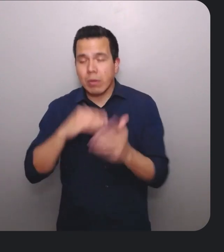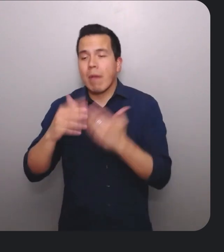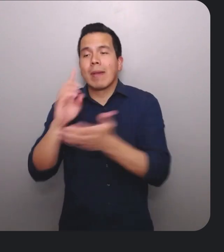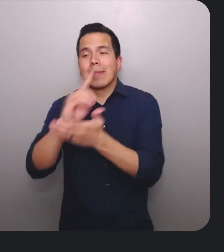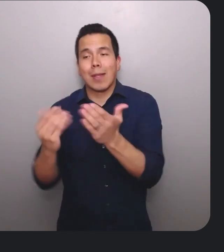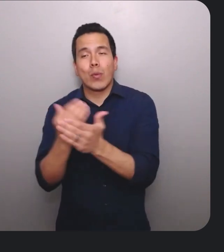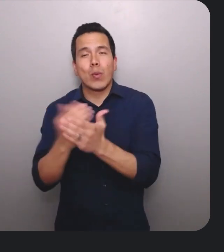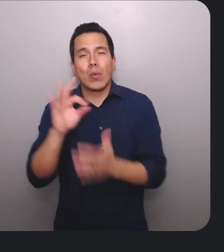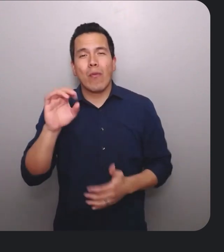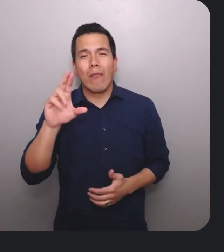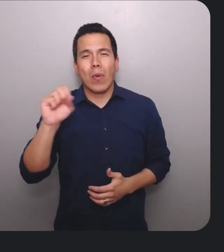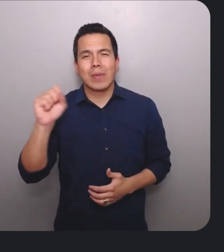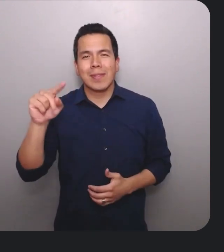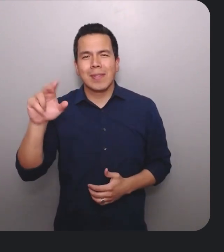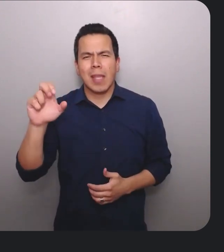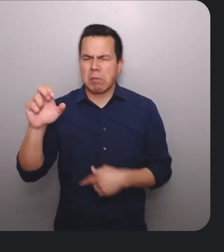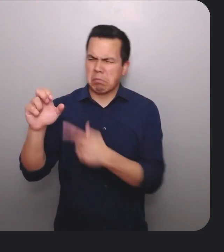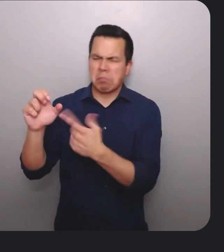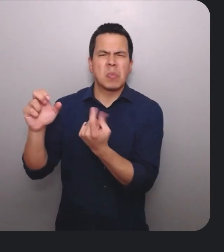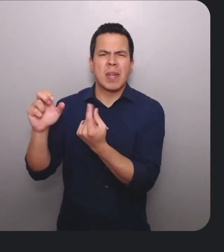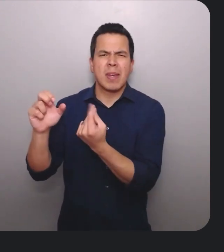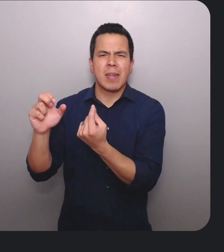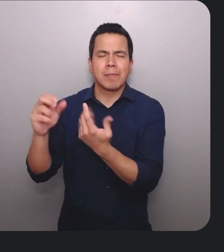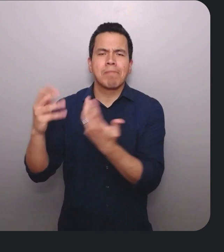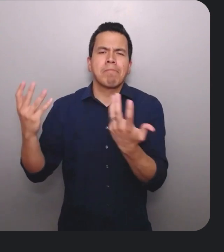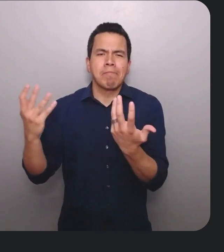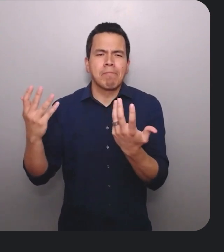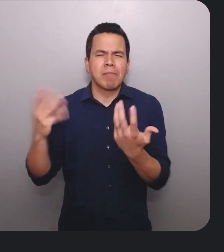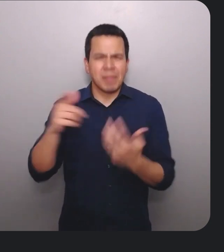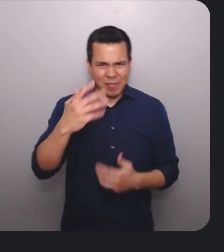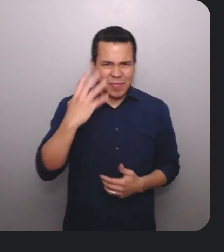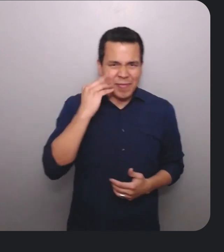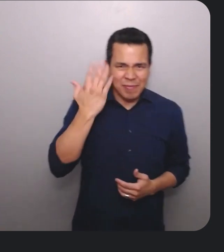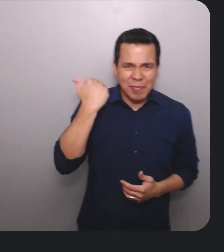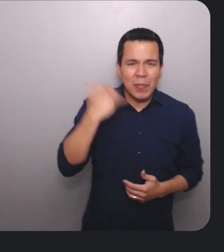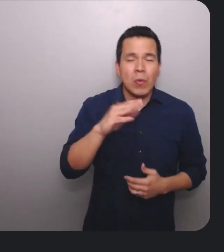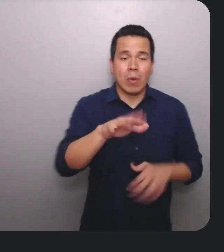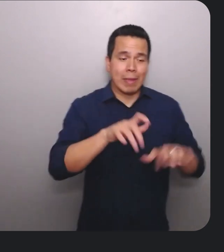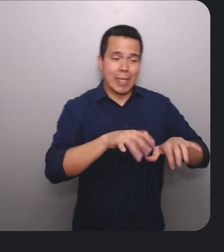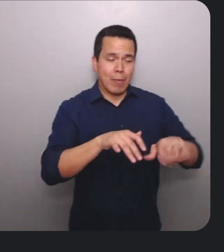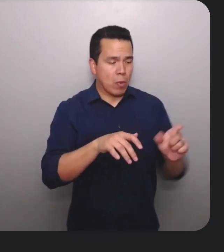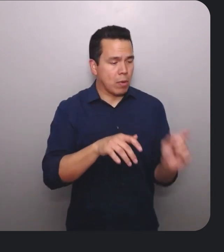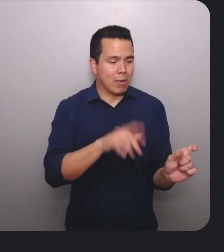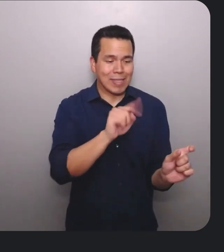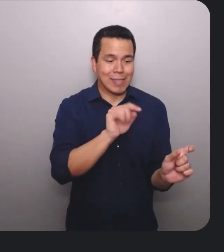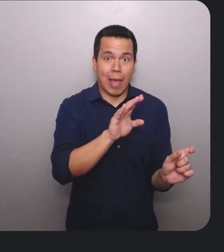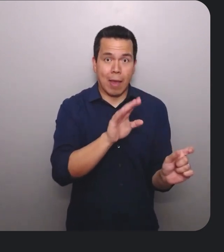the new focus state. So what is a focus state? Well, have you ever used the tab button on your keyboard to move on a screen or contract?